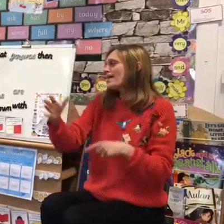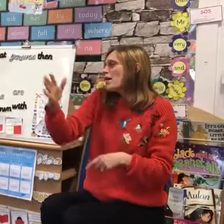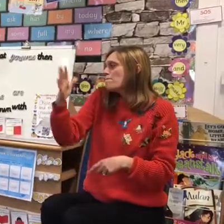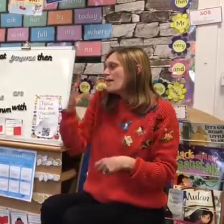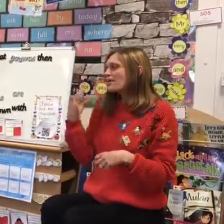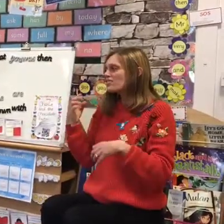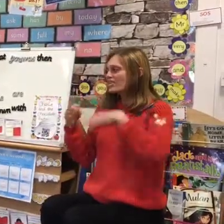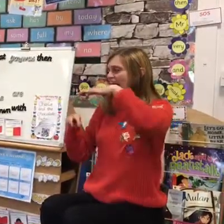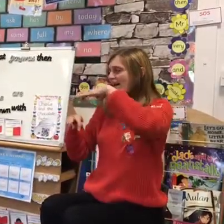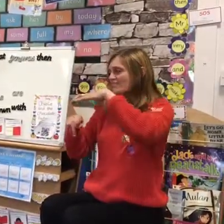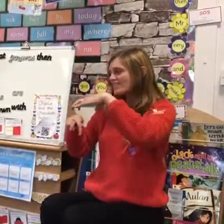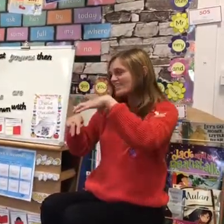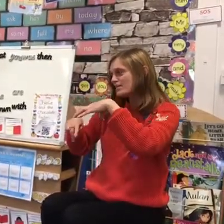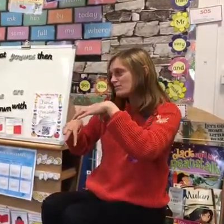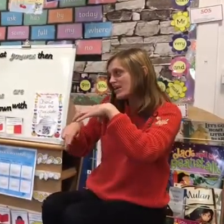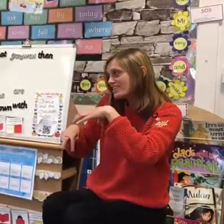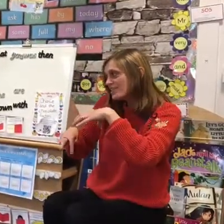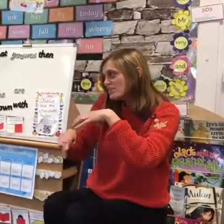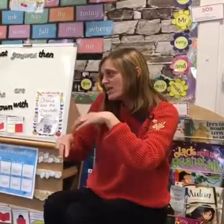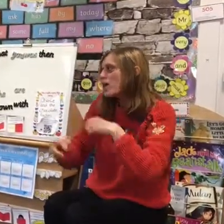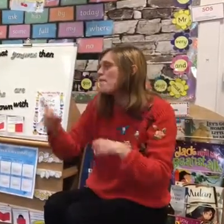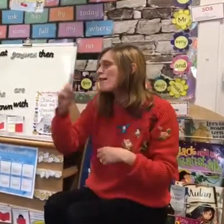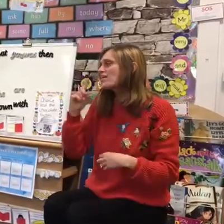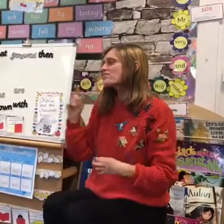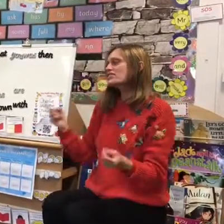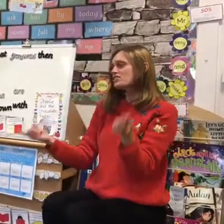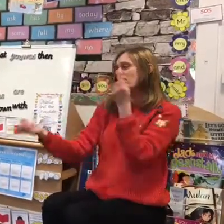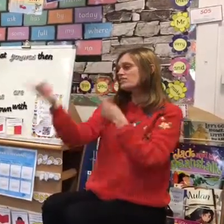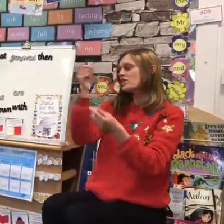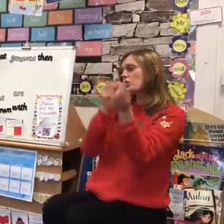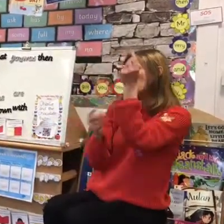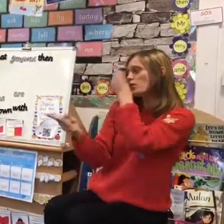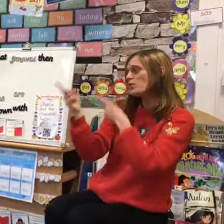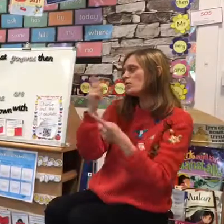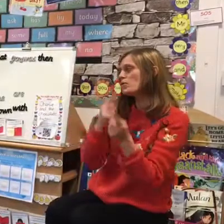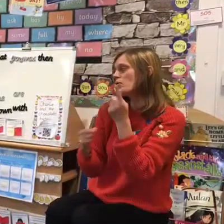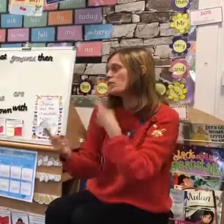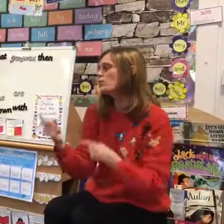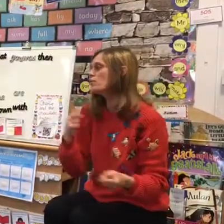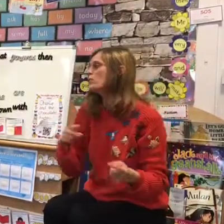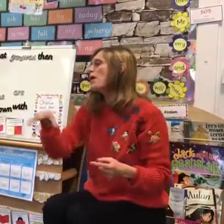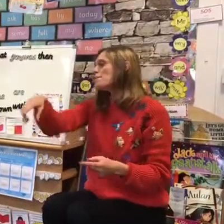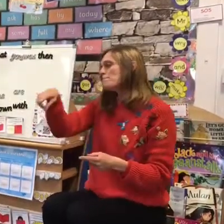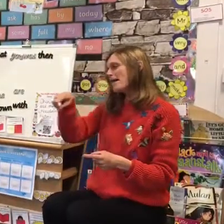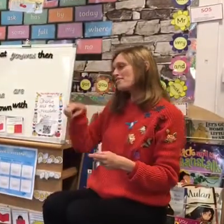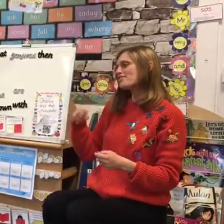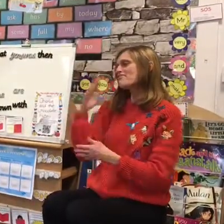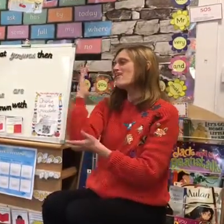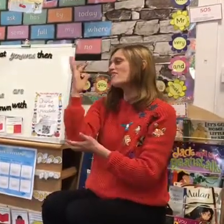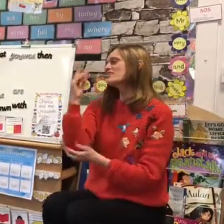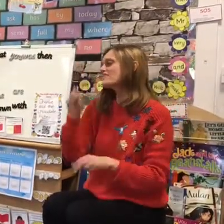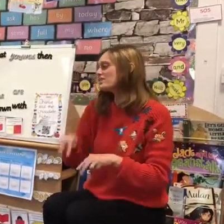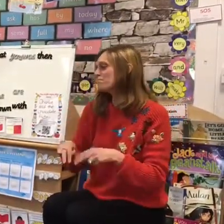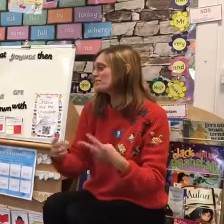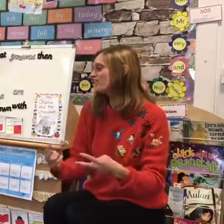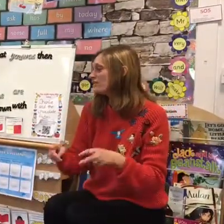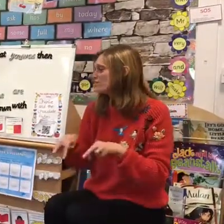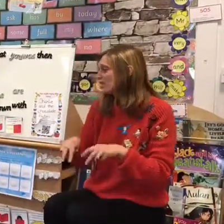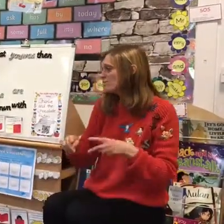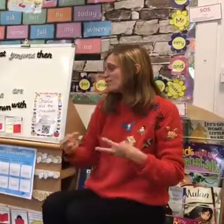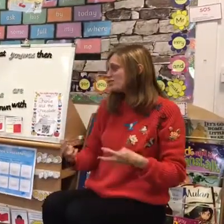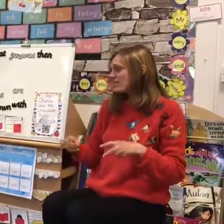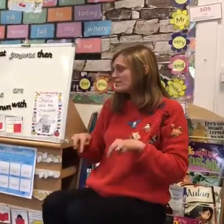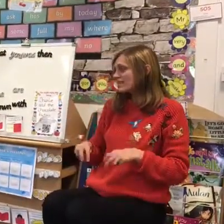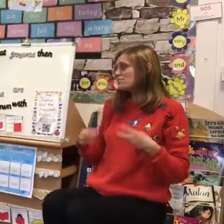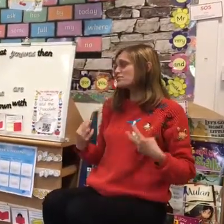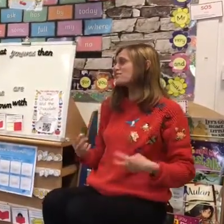Quick. Back through the cave. Tiptoe, tiptoe. Back through the snowstorm. Woo, woo, woo, woo. Back through the forest. Stumble trip,